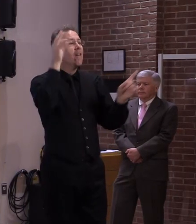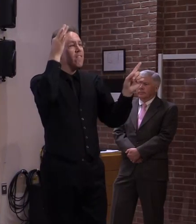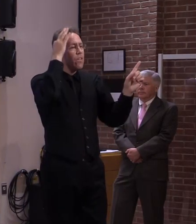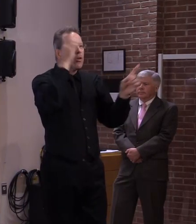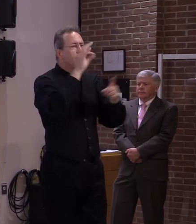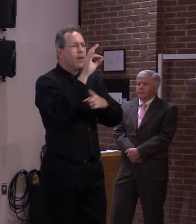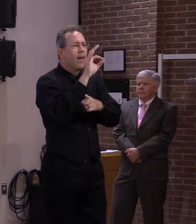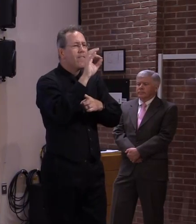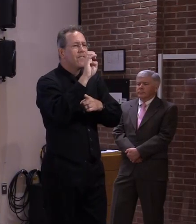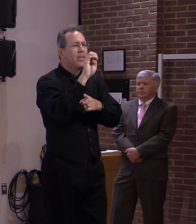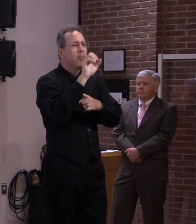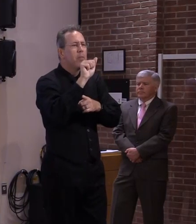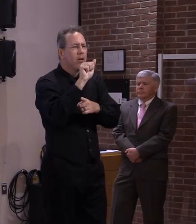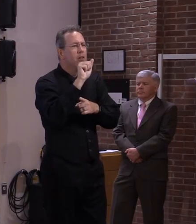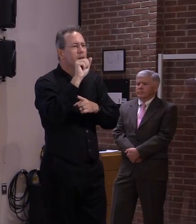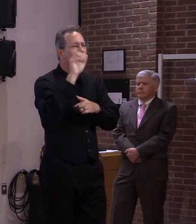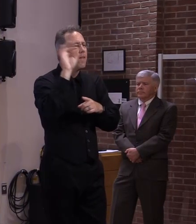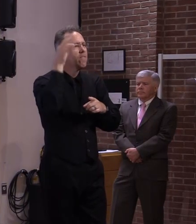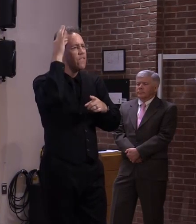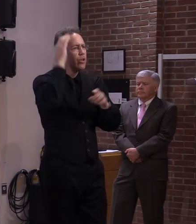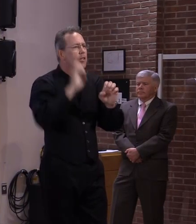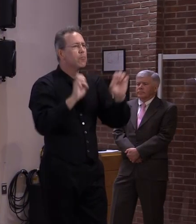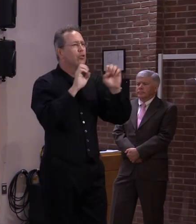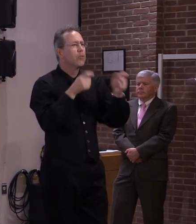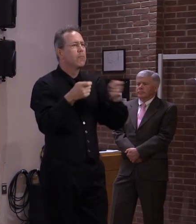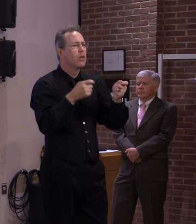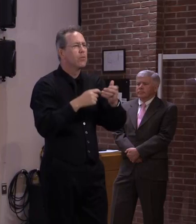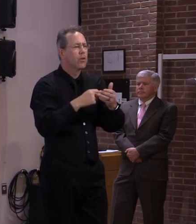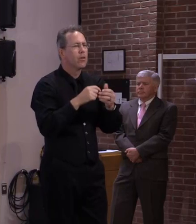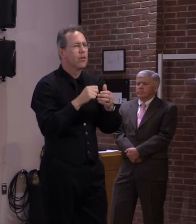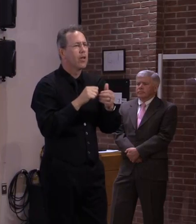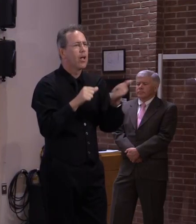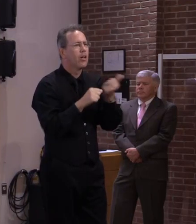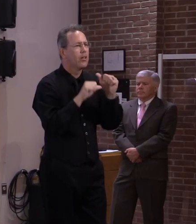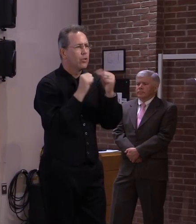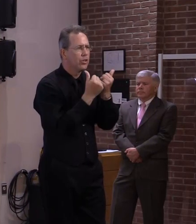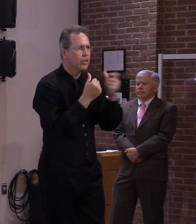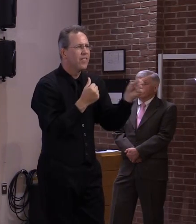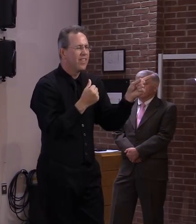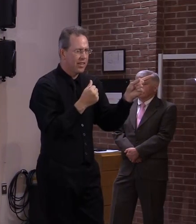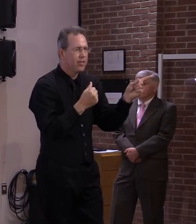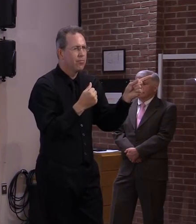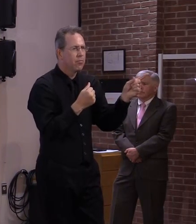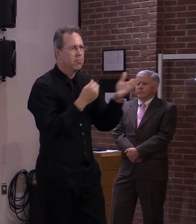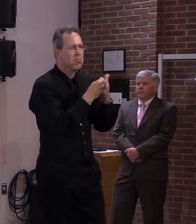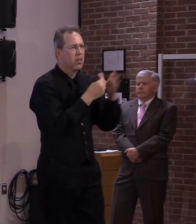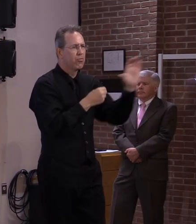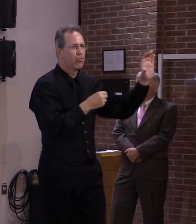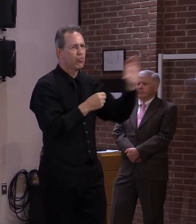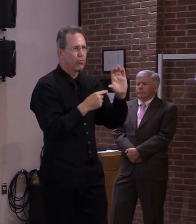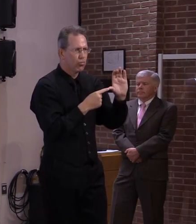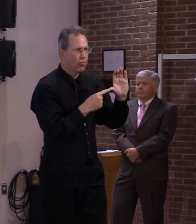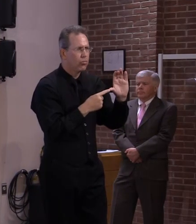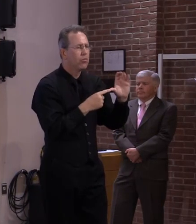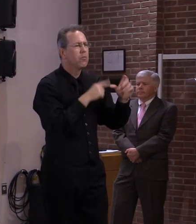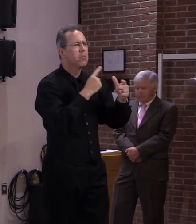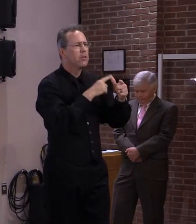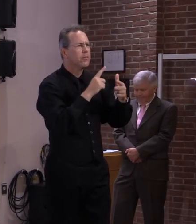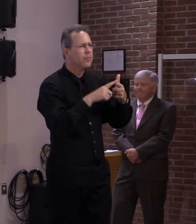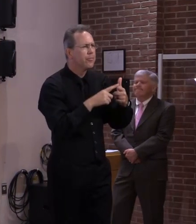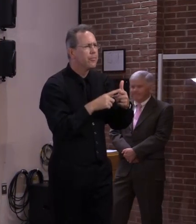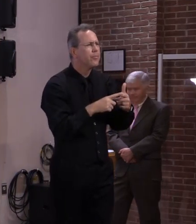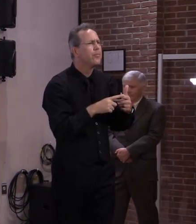um for feeding the same and i believe that it's supplemental um tan uh snap